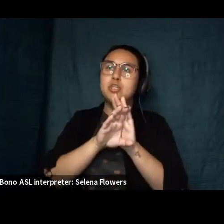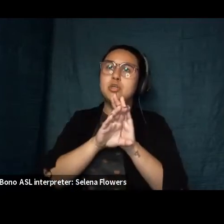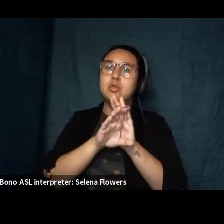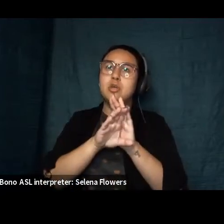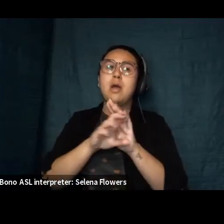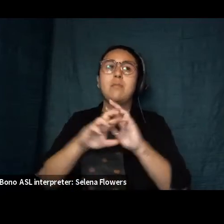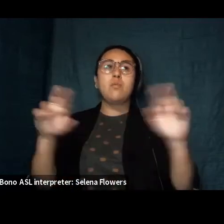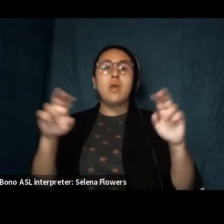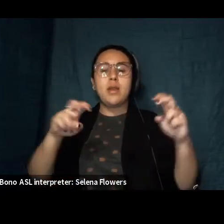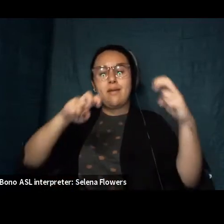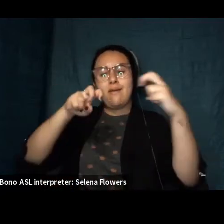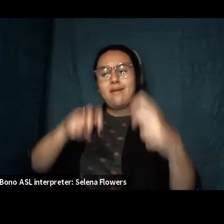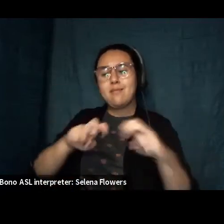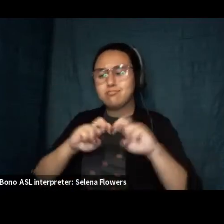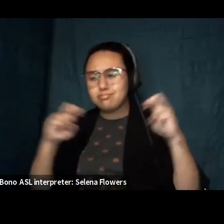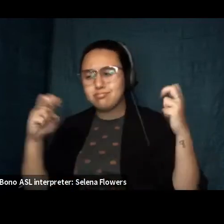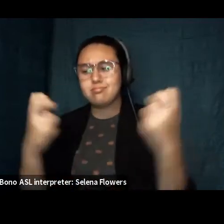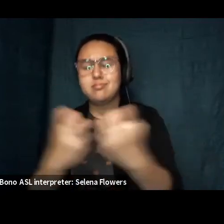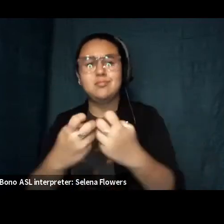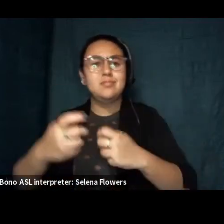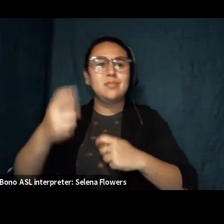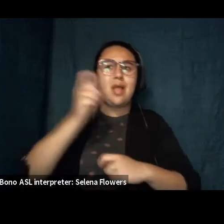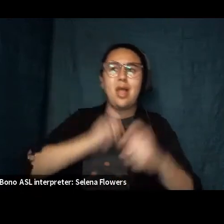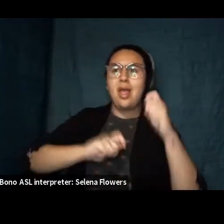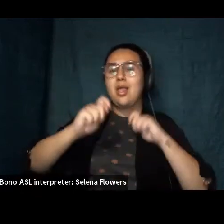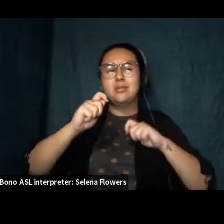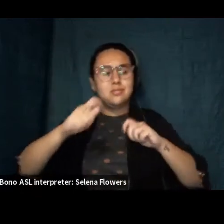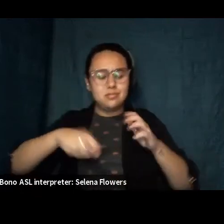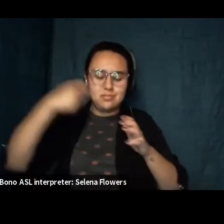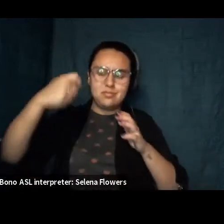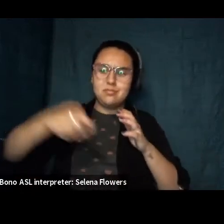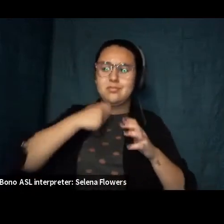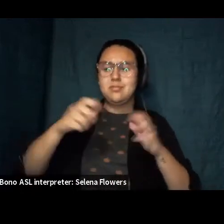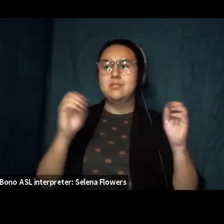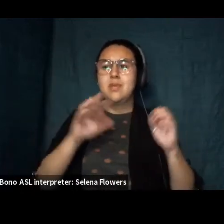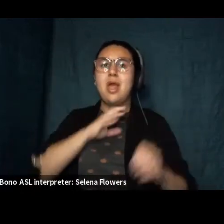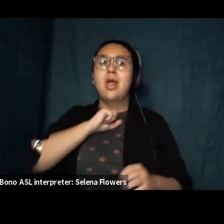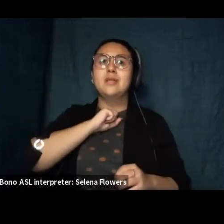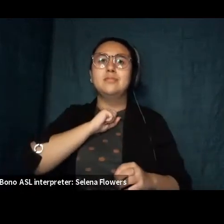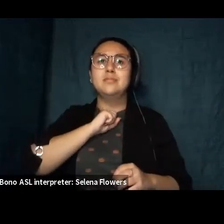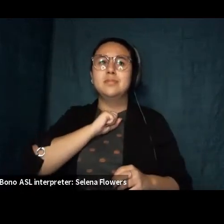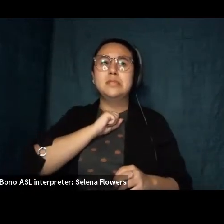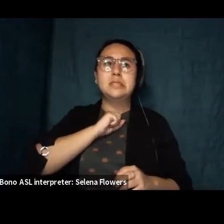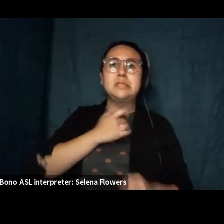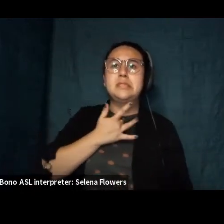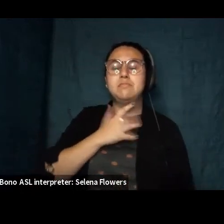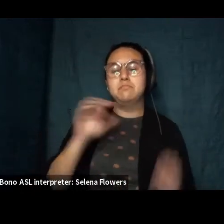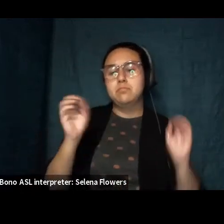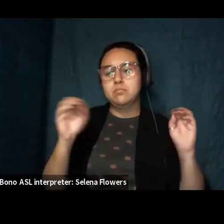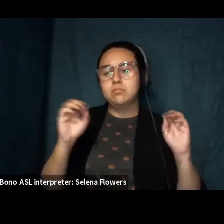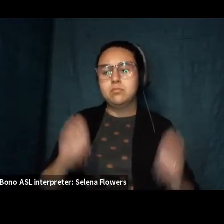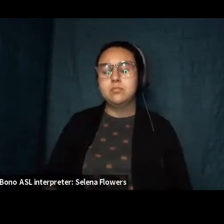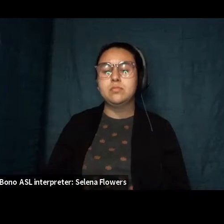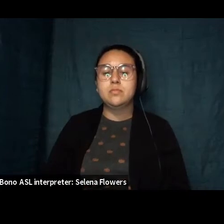down to eat and when we open our mouths no roads or stones fall out dear